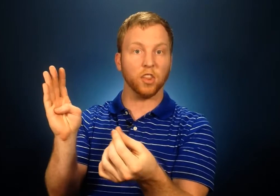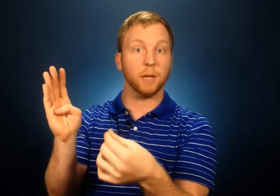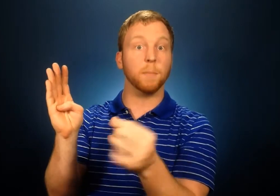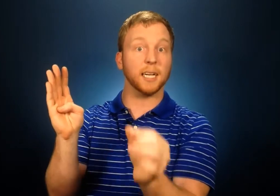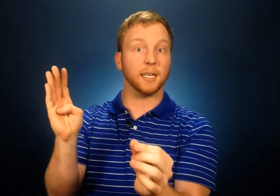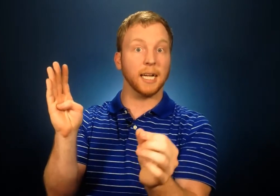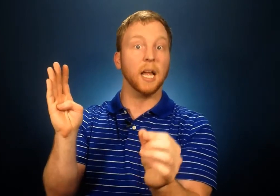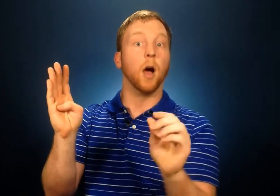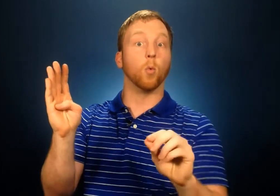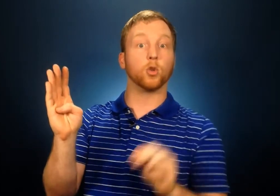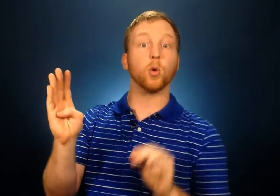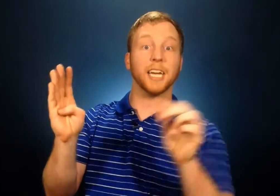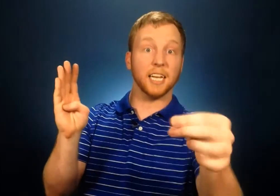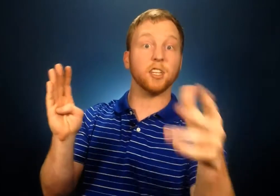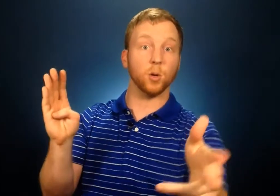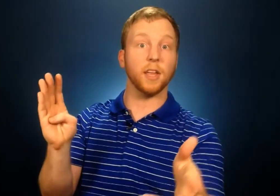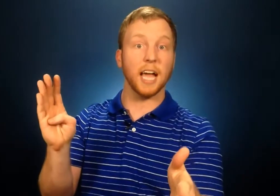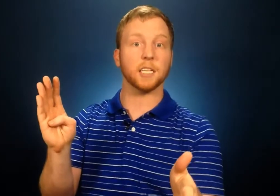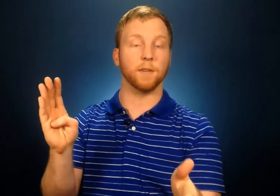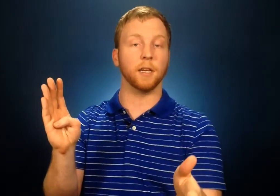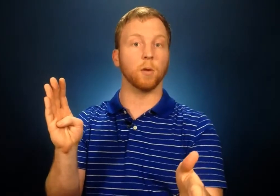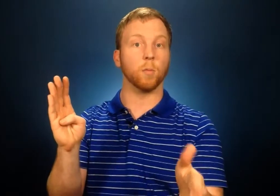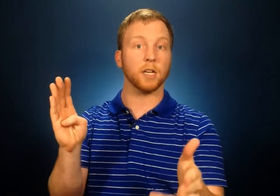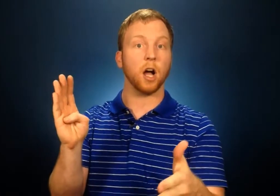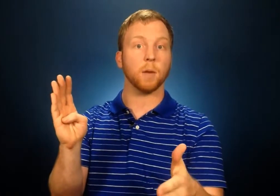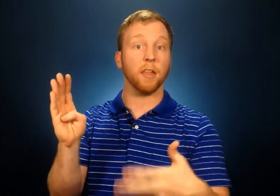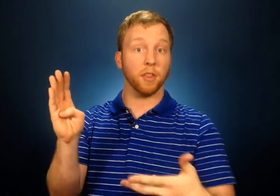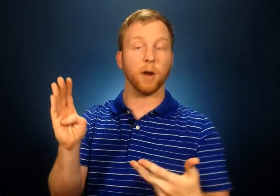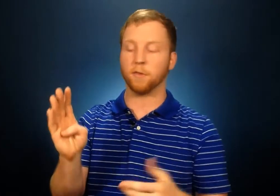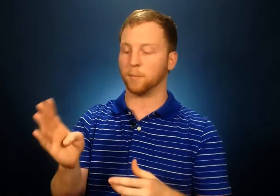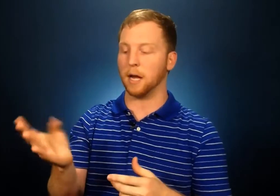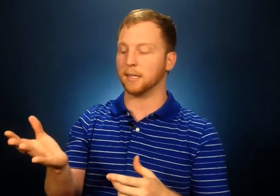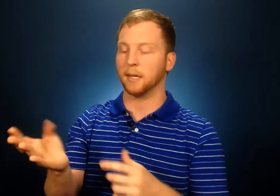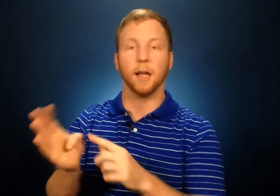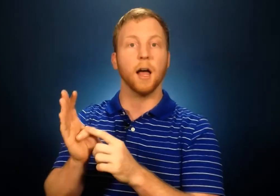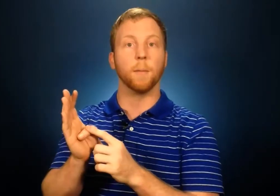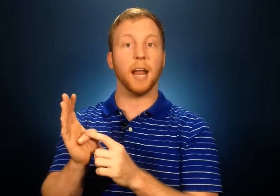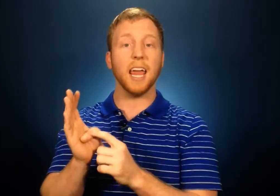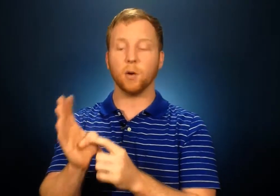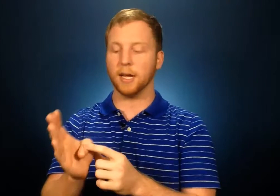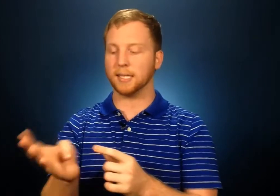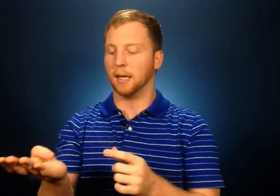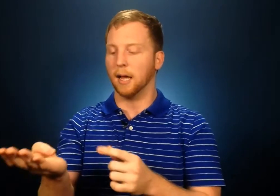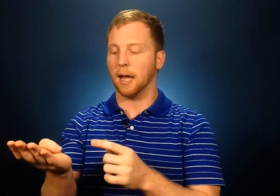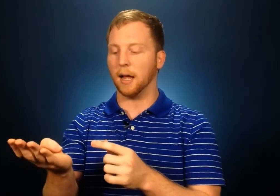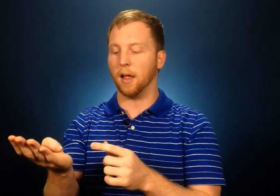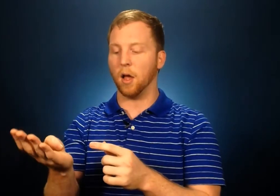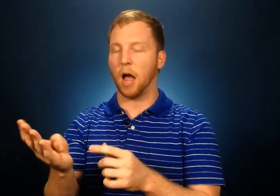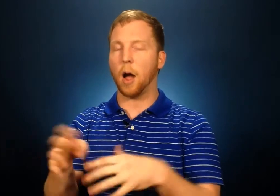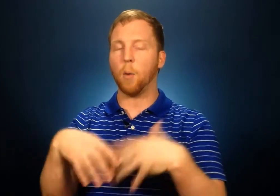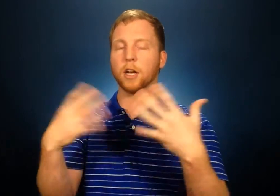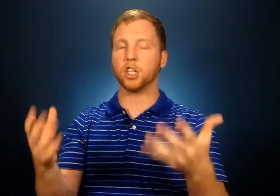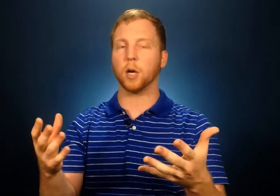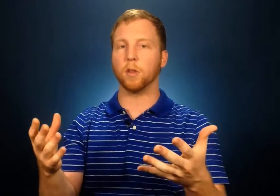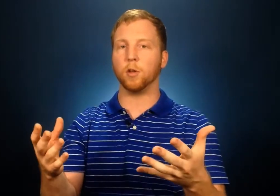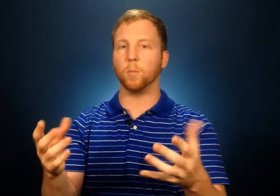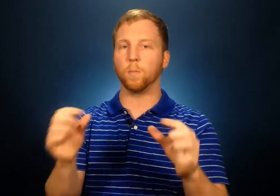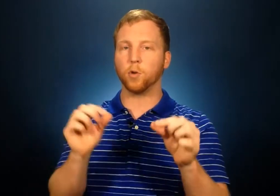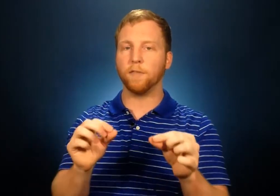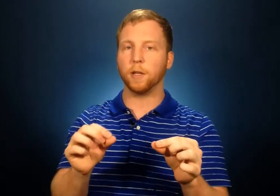the amygdala which we'll get into in the next video when we talk about the threat response. But anyways I want to share with you briefly